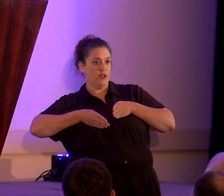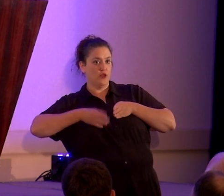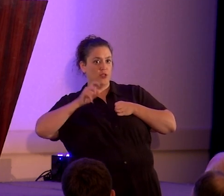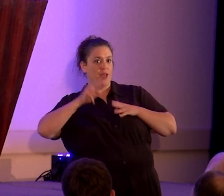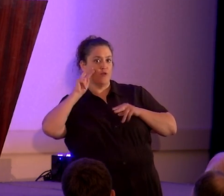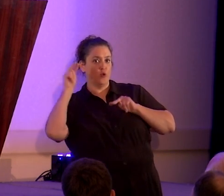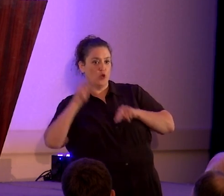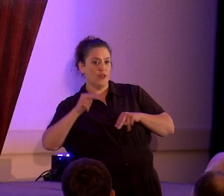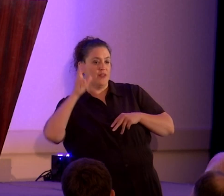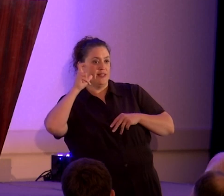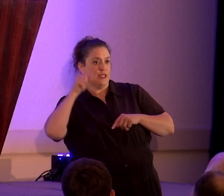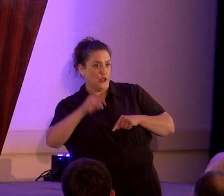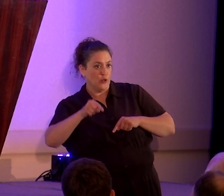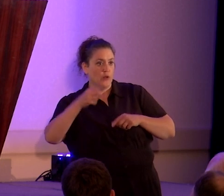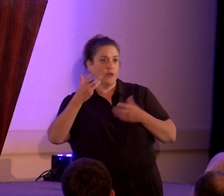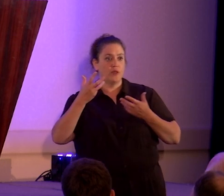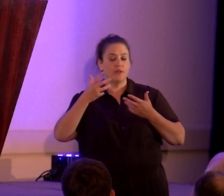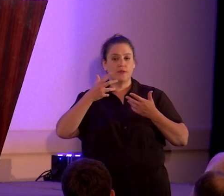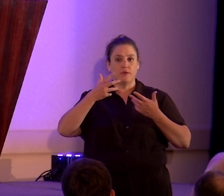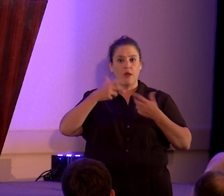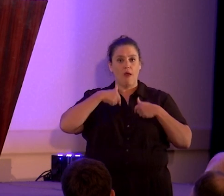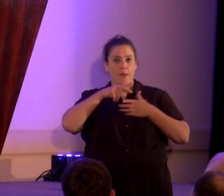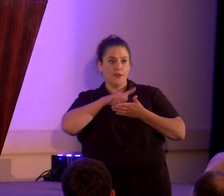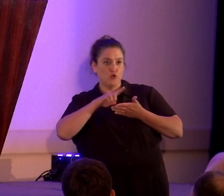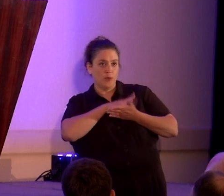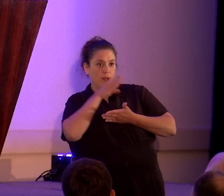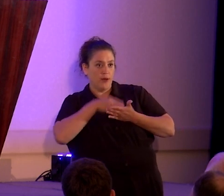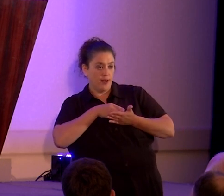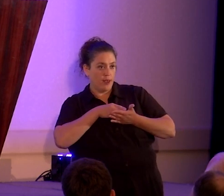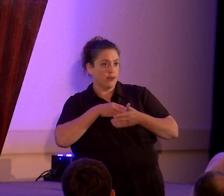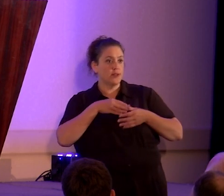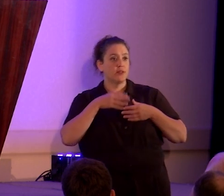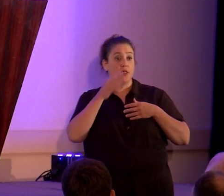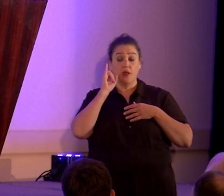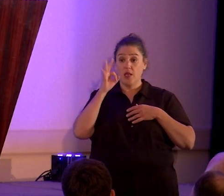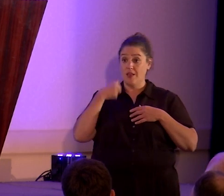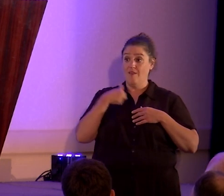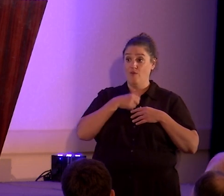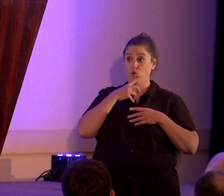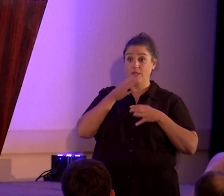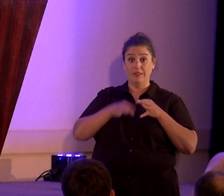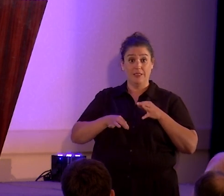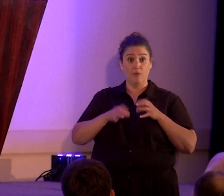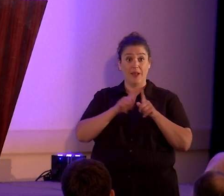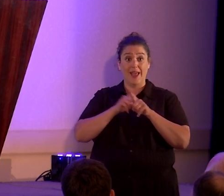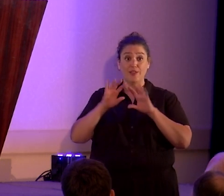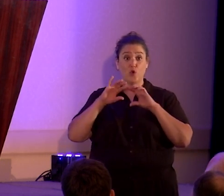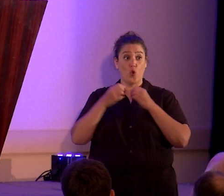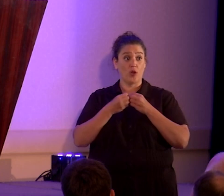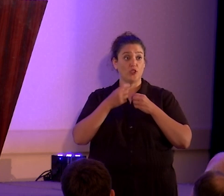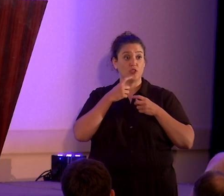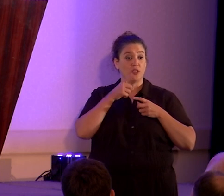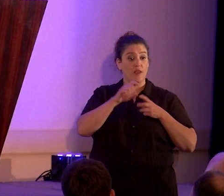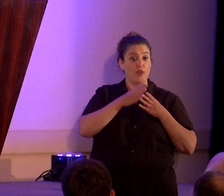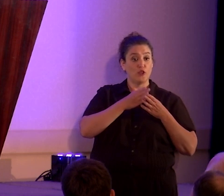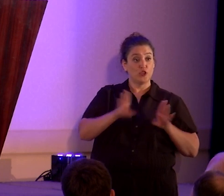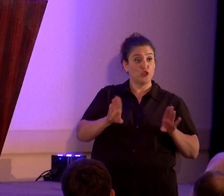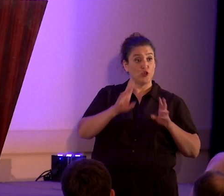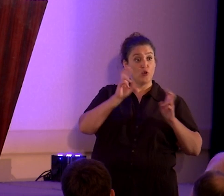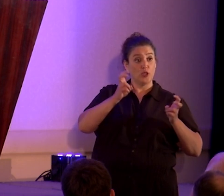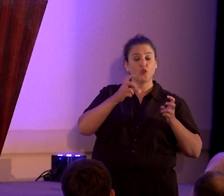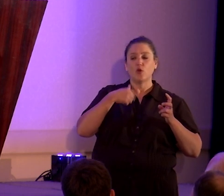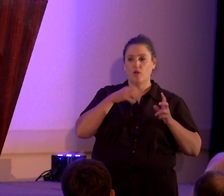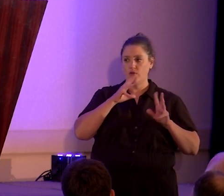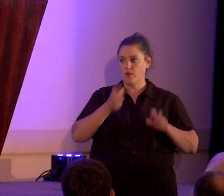I have to hear this thing. I am discriminated against. If we just simply go as an organization and claim that there's a general injury, we can get